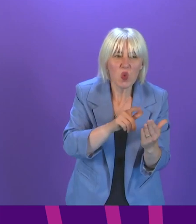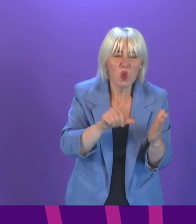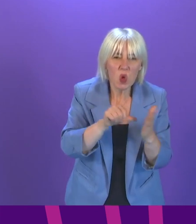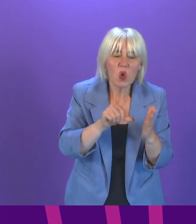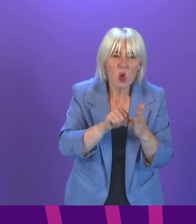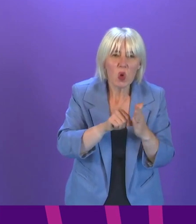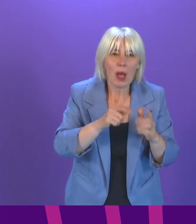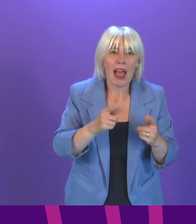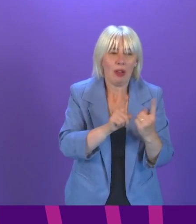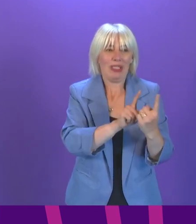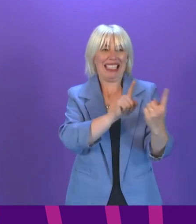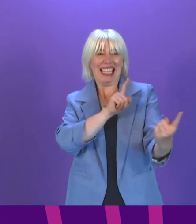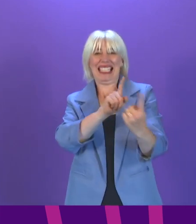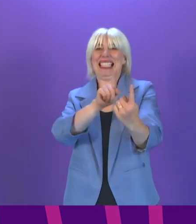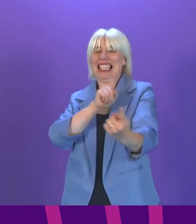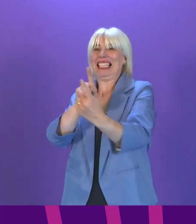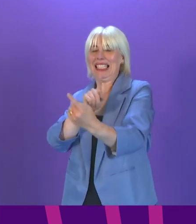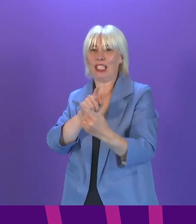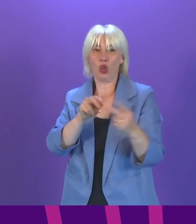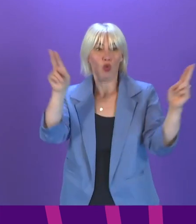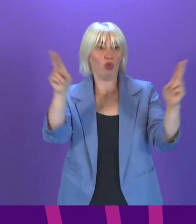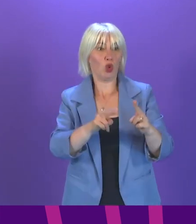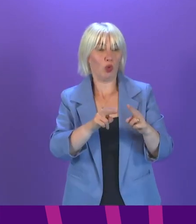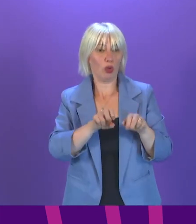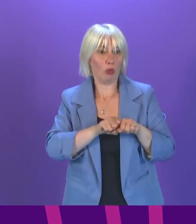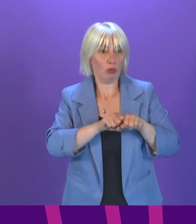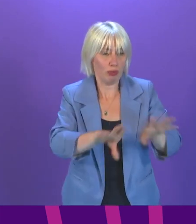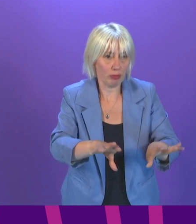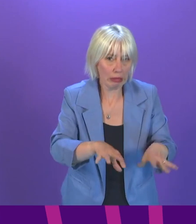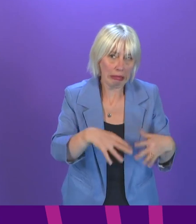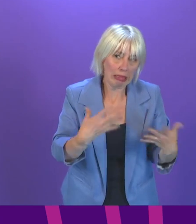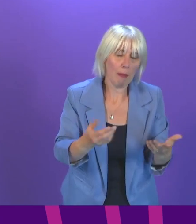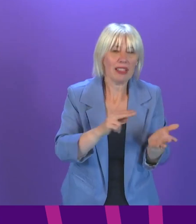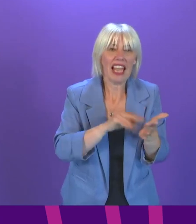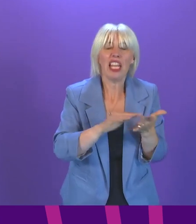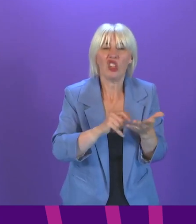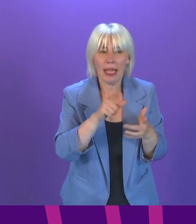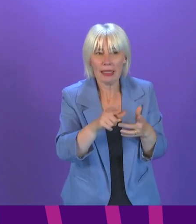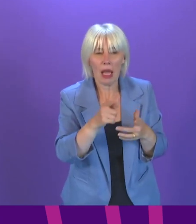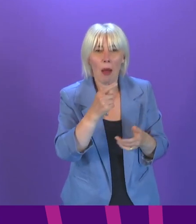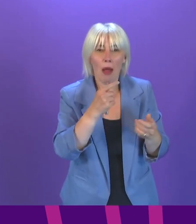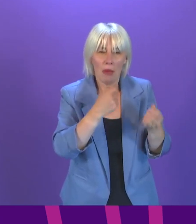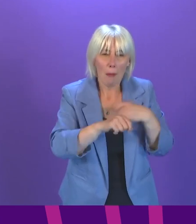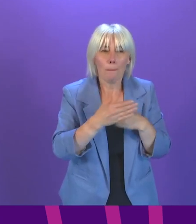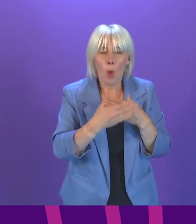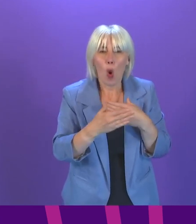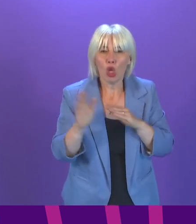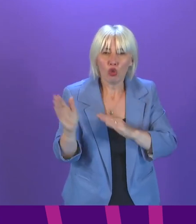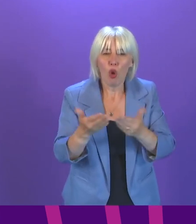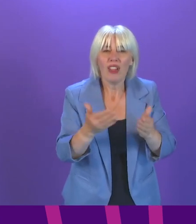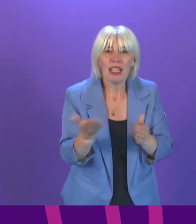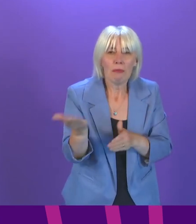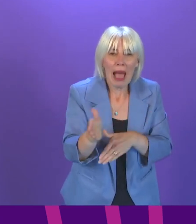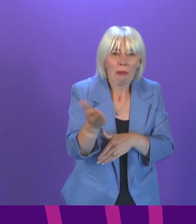requirement around distancing to try to reduce the risk of transmission, but the Health Service is progressively getting more of these services back to normal, and